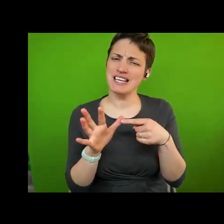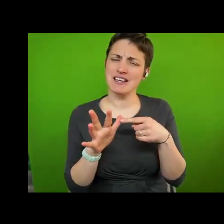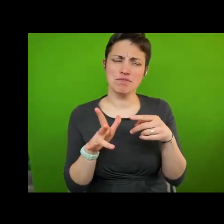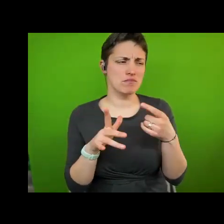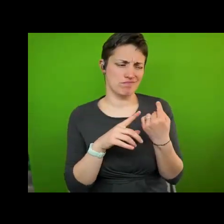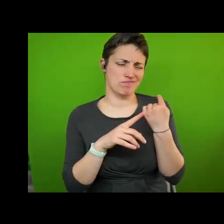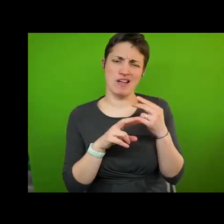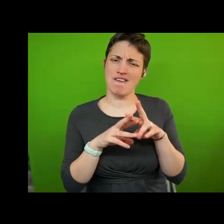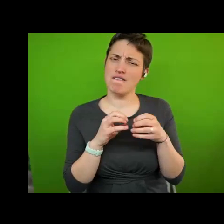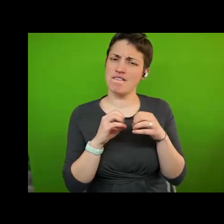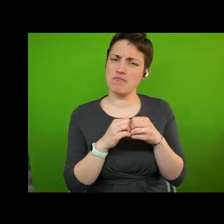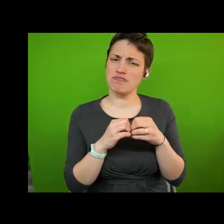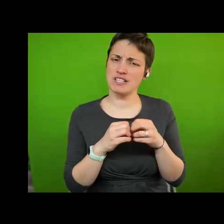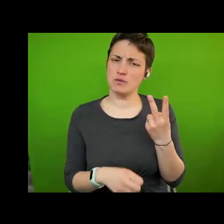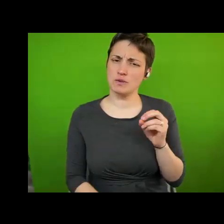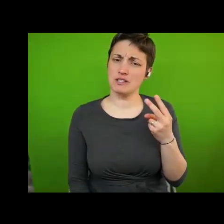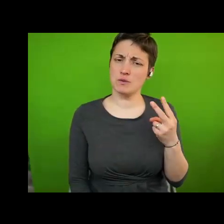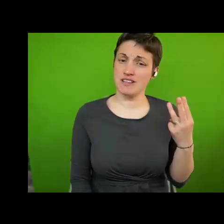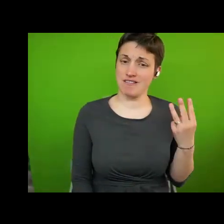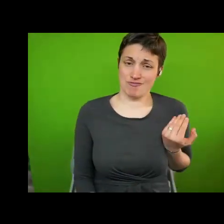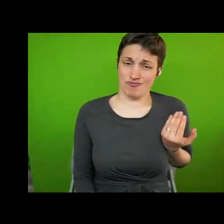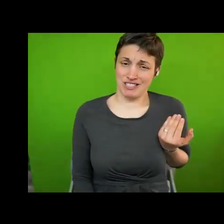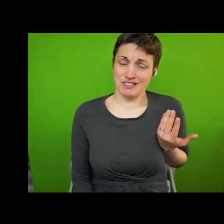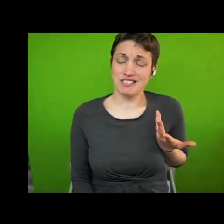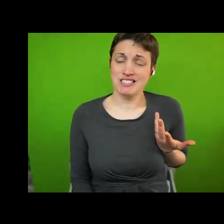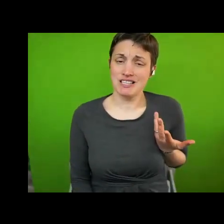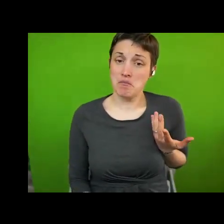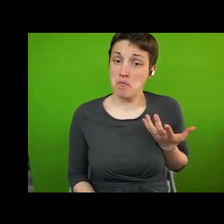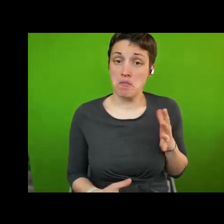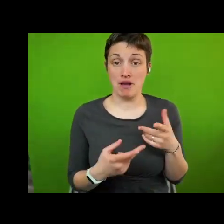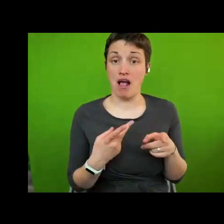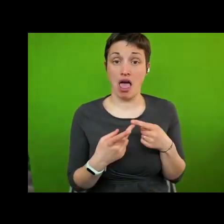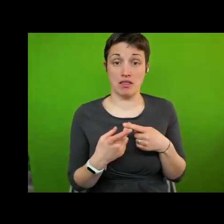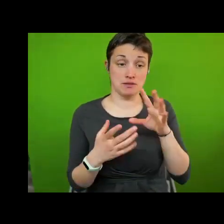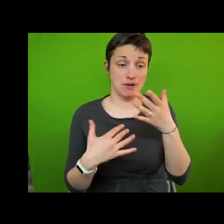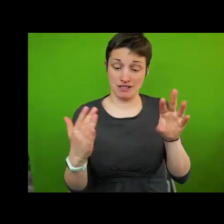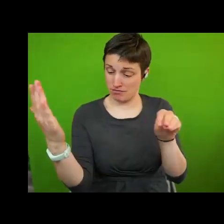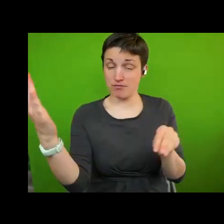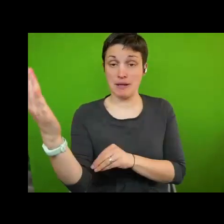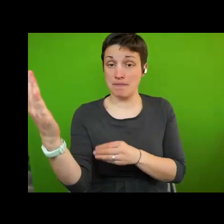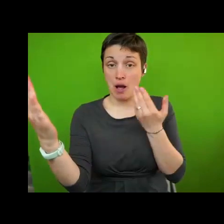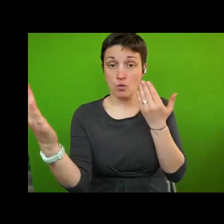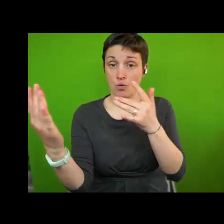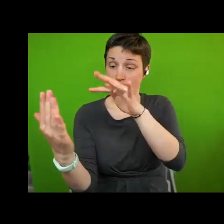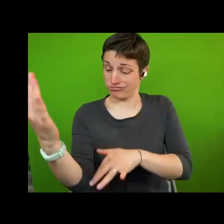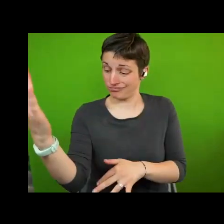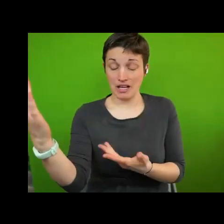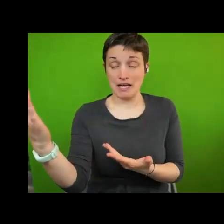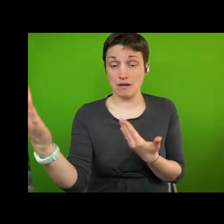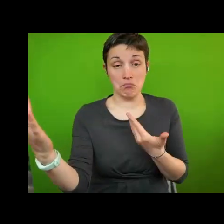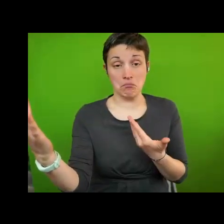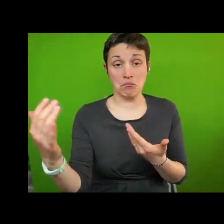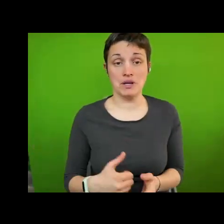others might already have joined this movement so in essence and in the absence of clear-cut